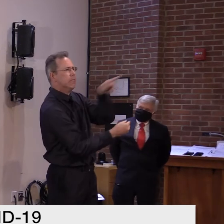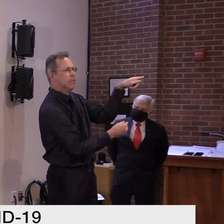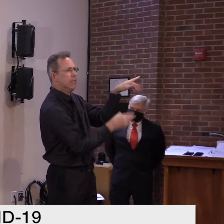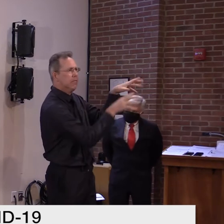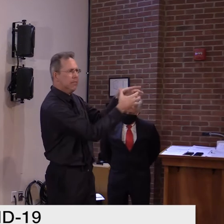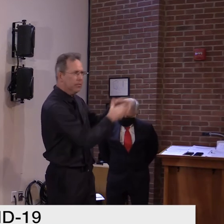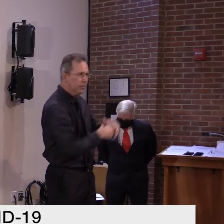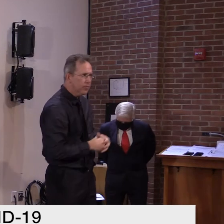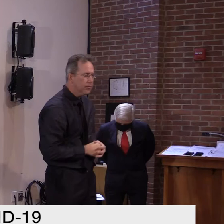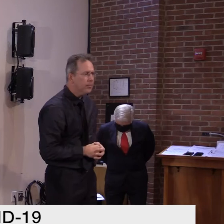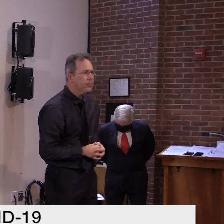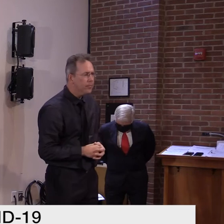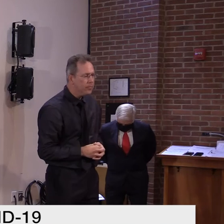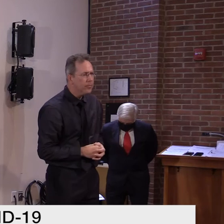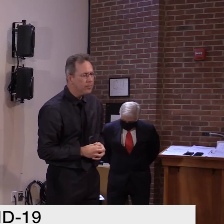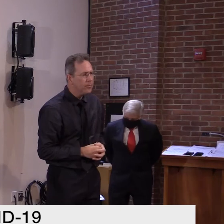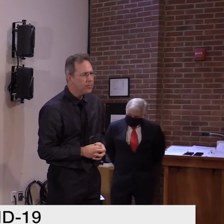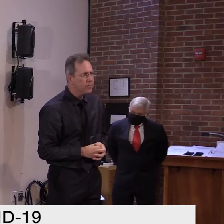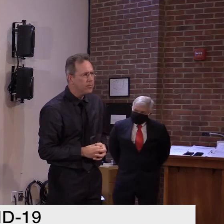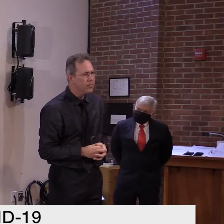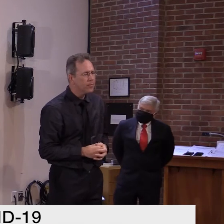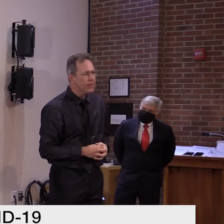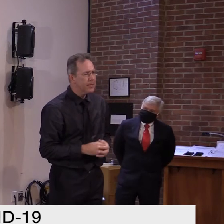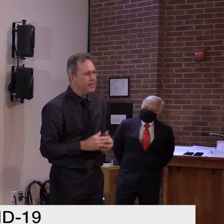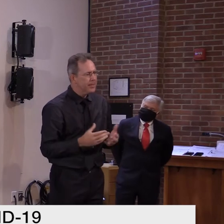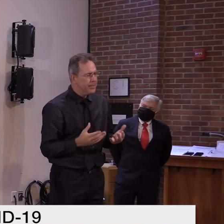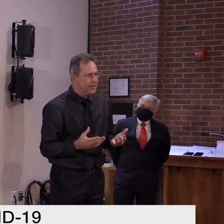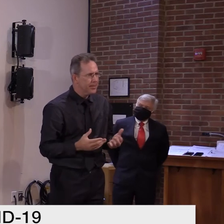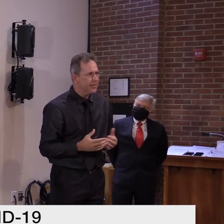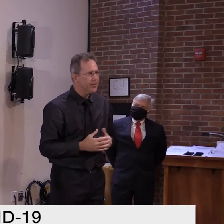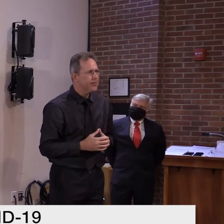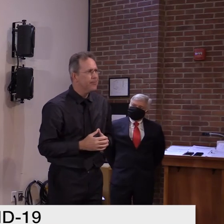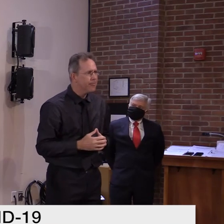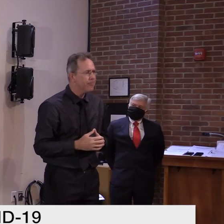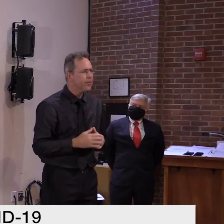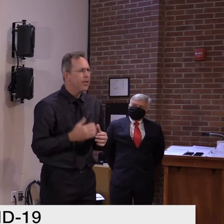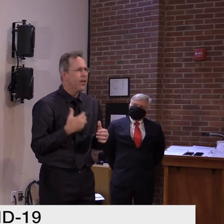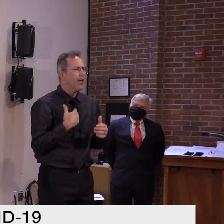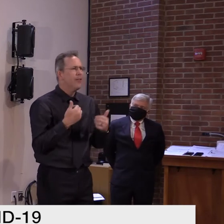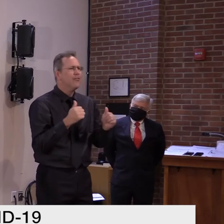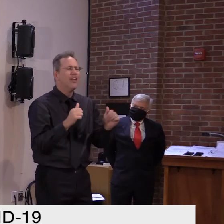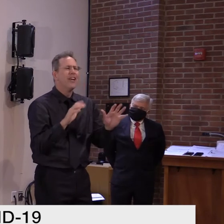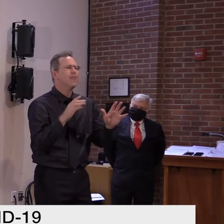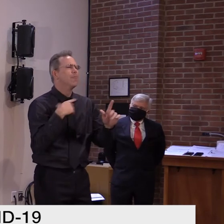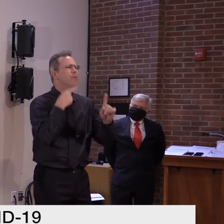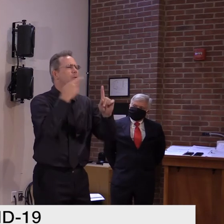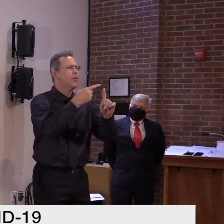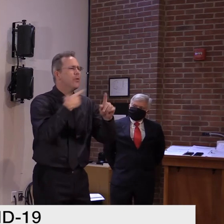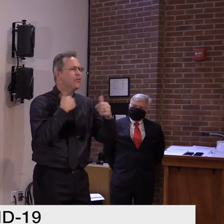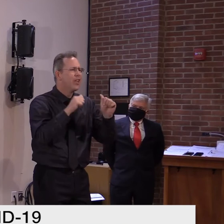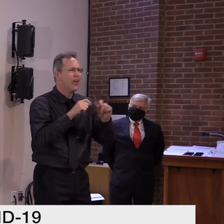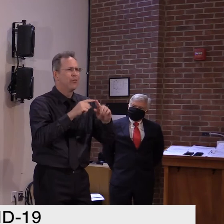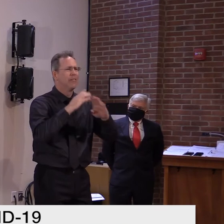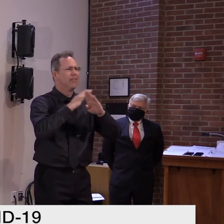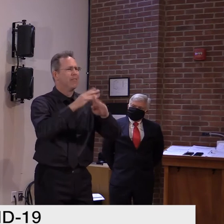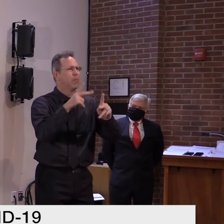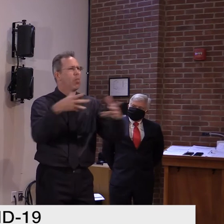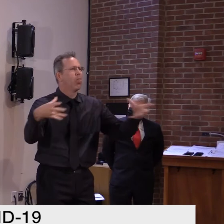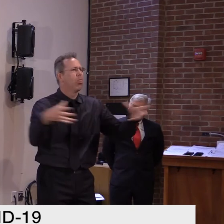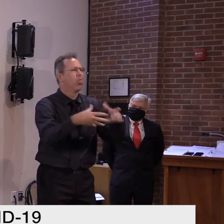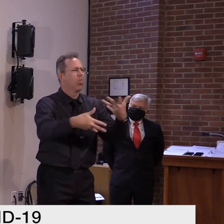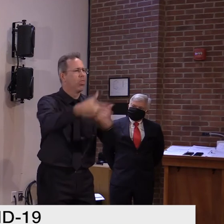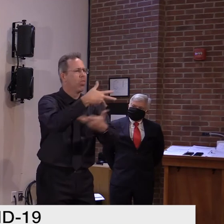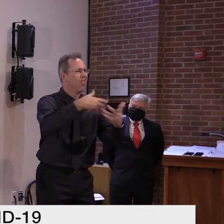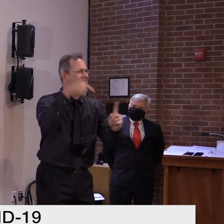we're trying to, to do, uh, here. We're trying to get people to prevent this, uh, from happening, prevent the spread from,